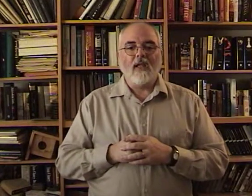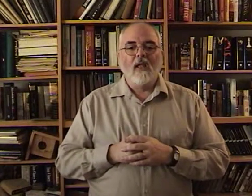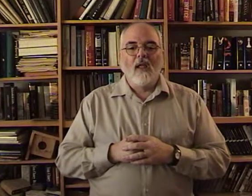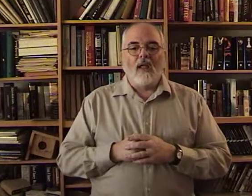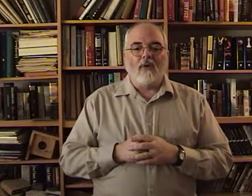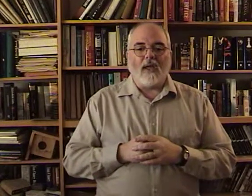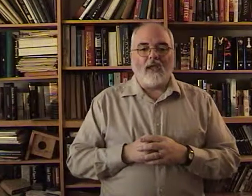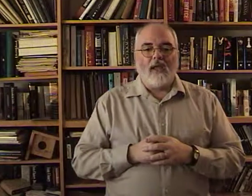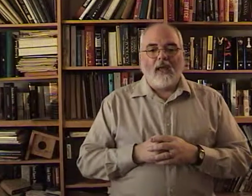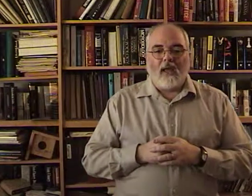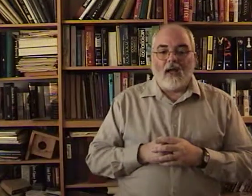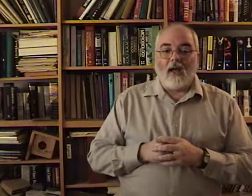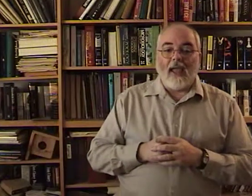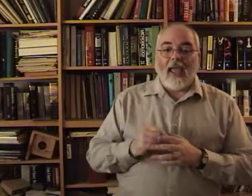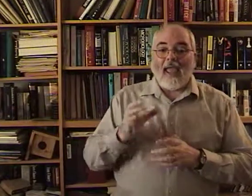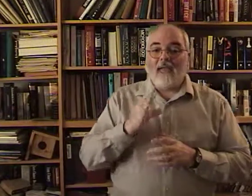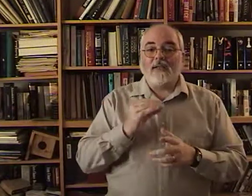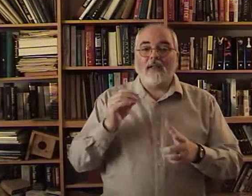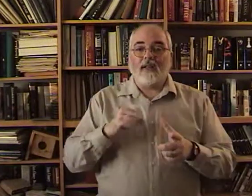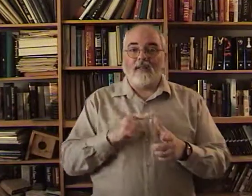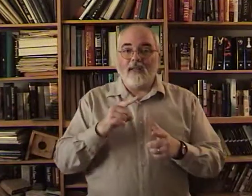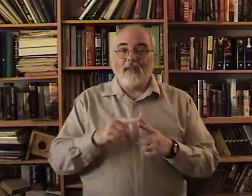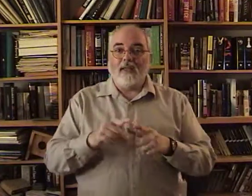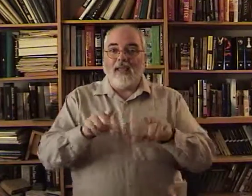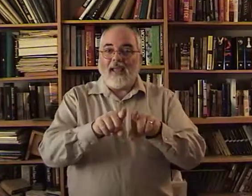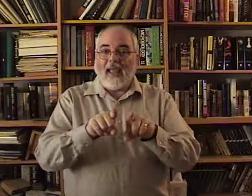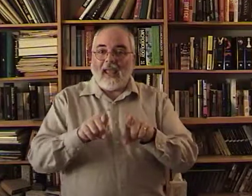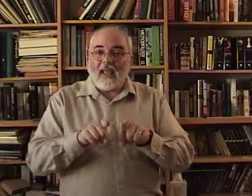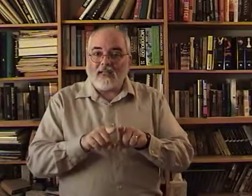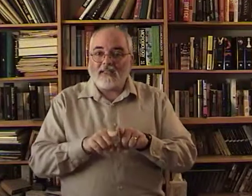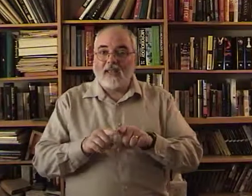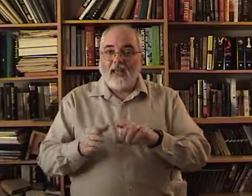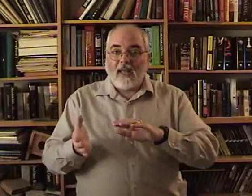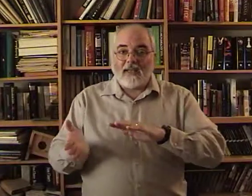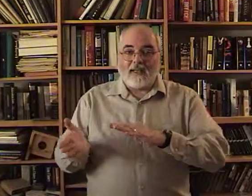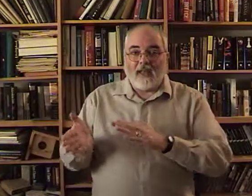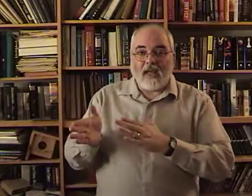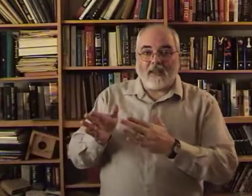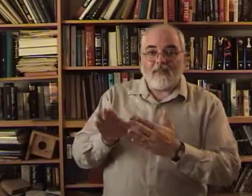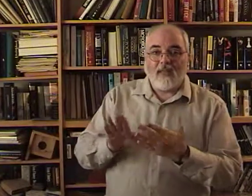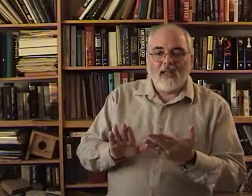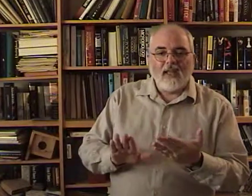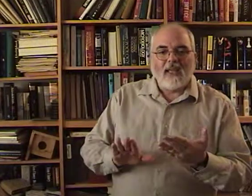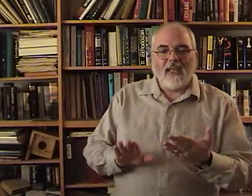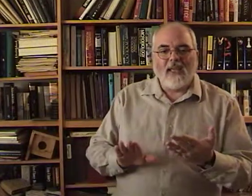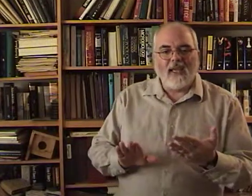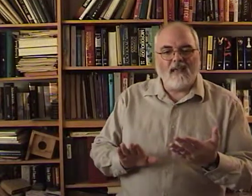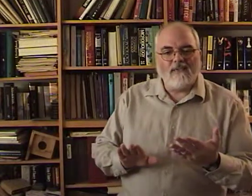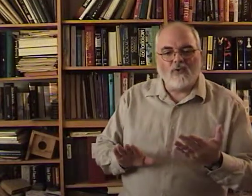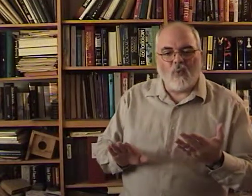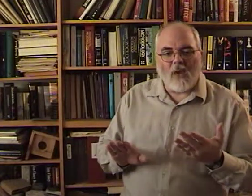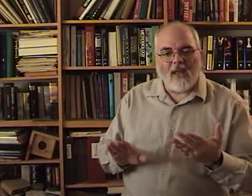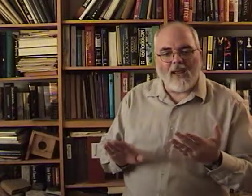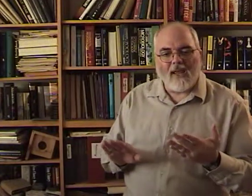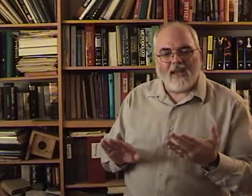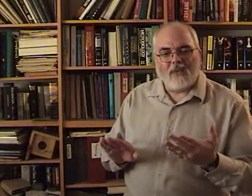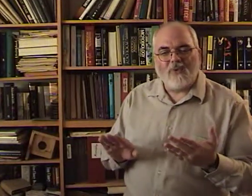Okay. And. Then. As. Death. Gives way. To